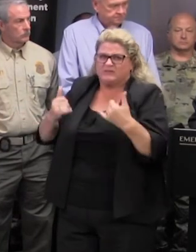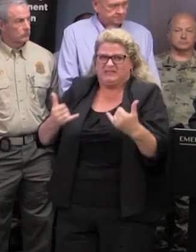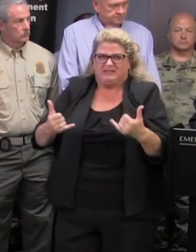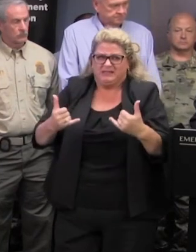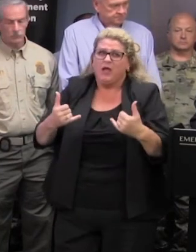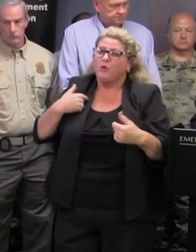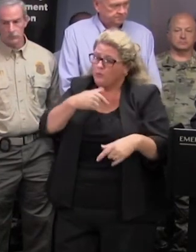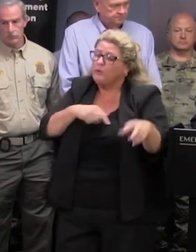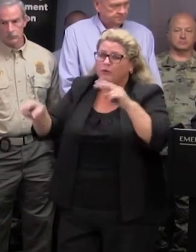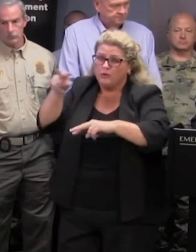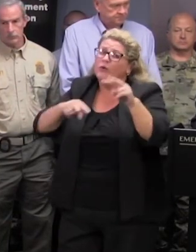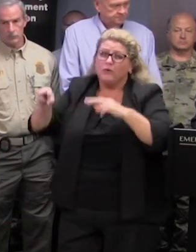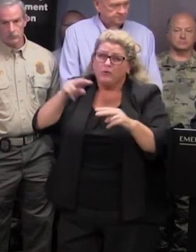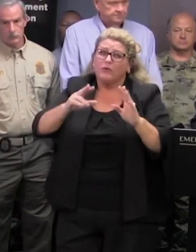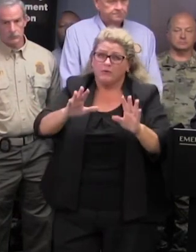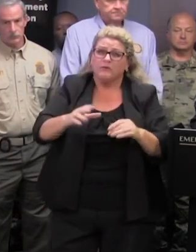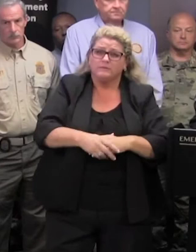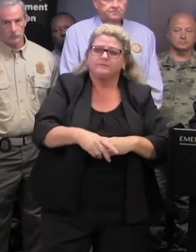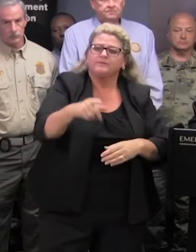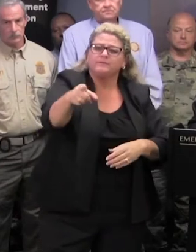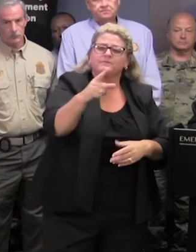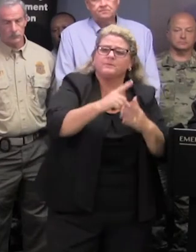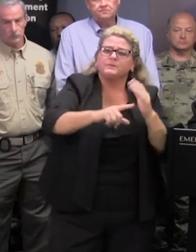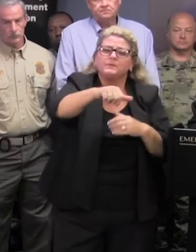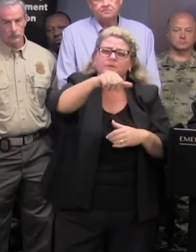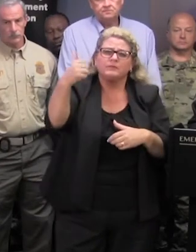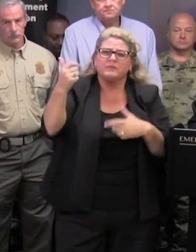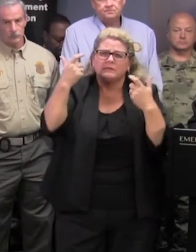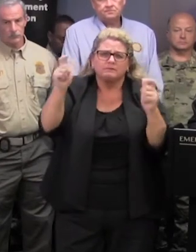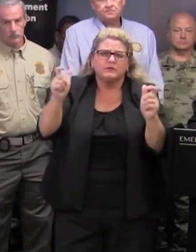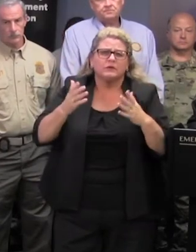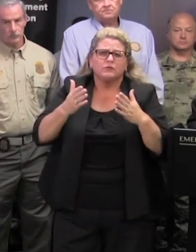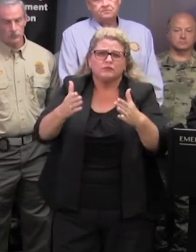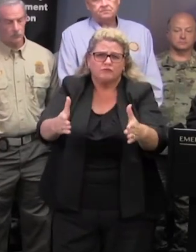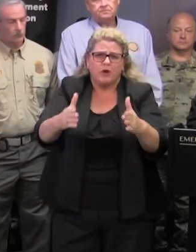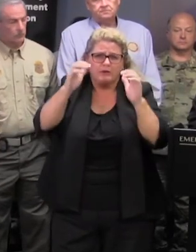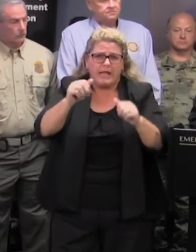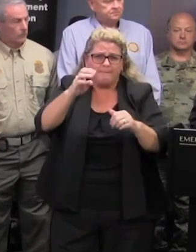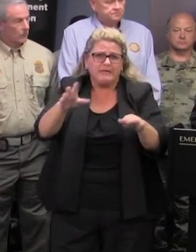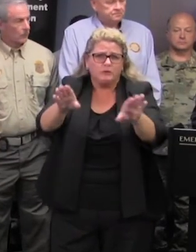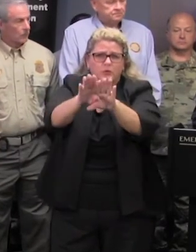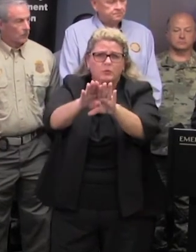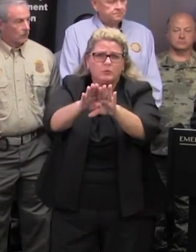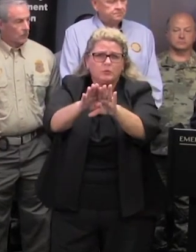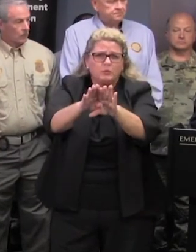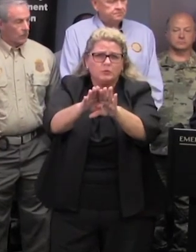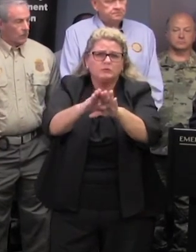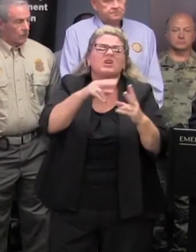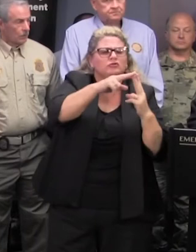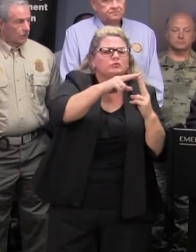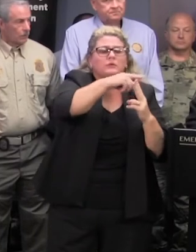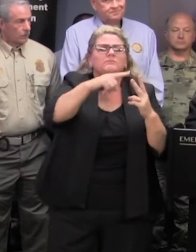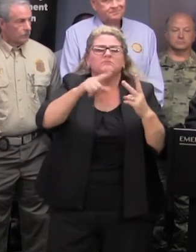to get it reopened as quickly as we can while you're up there what other major roads might be cut off beyond the one you